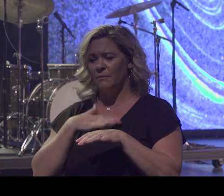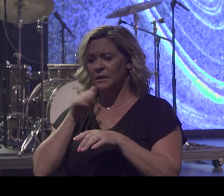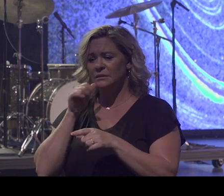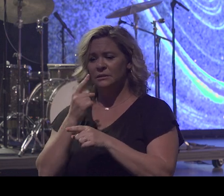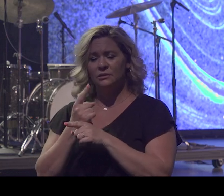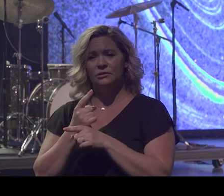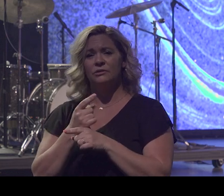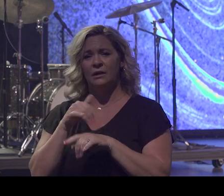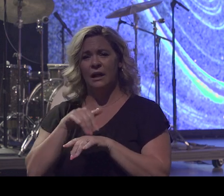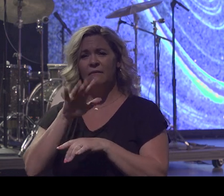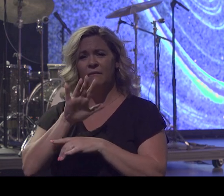Cancer.